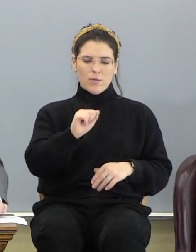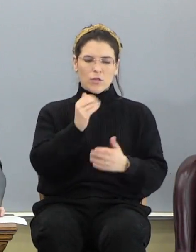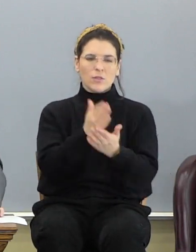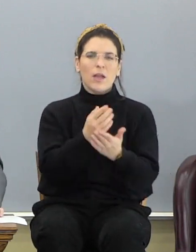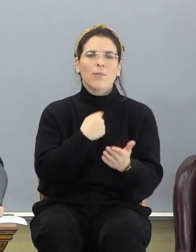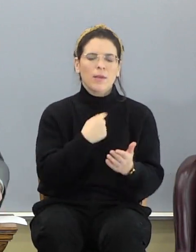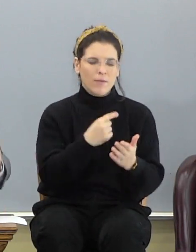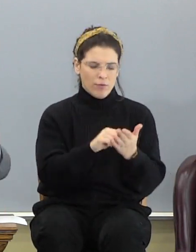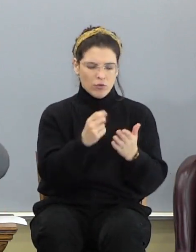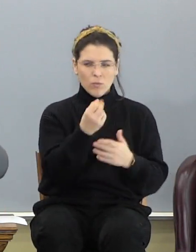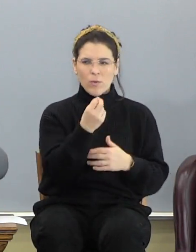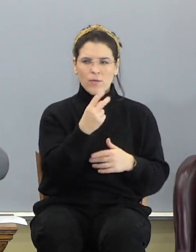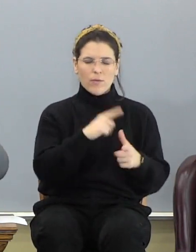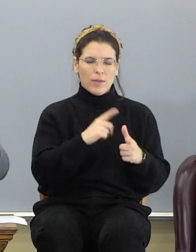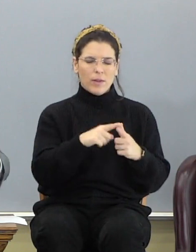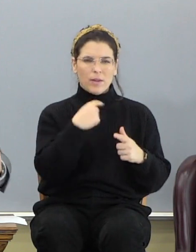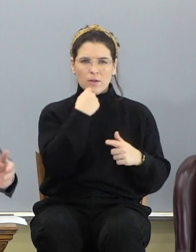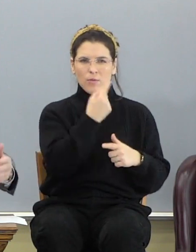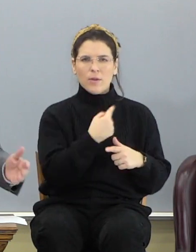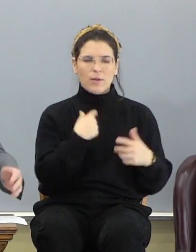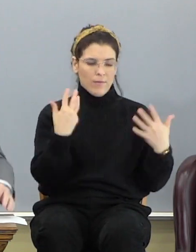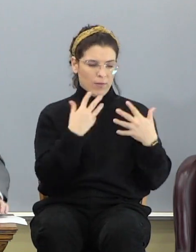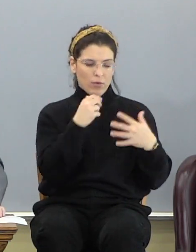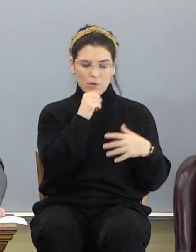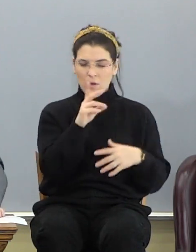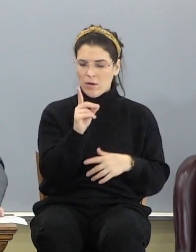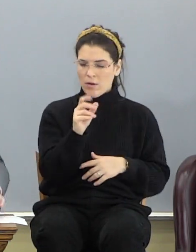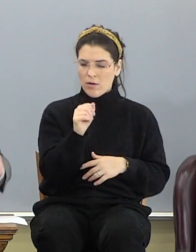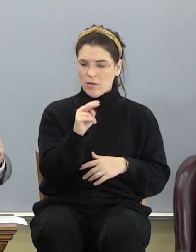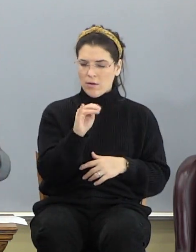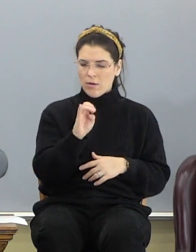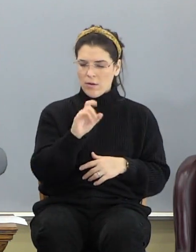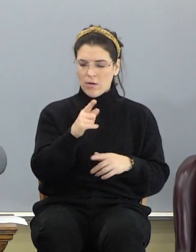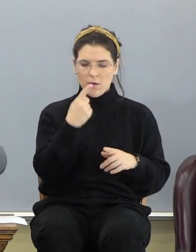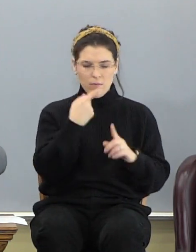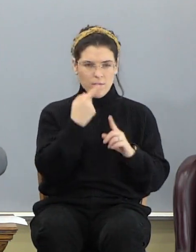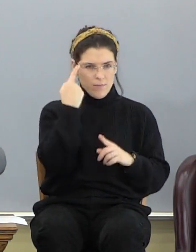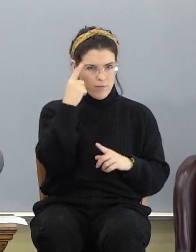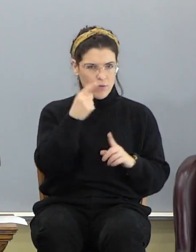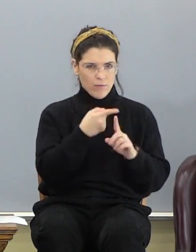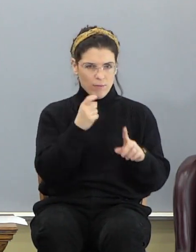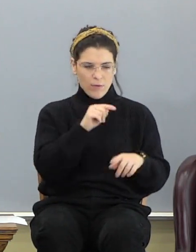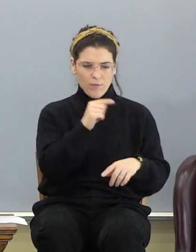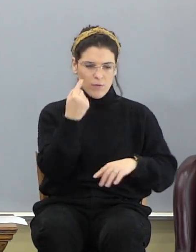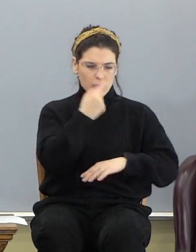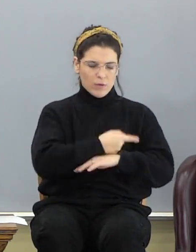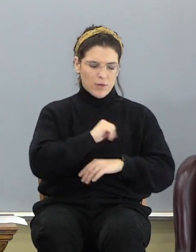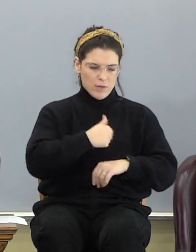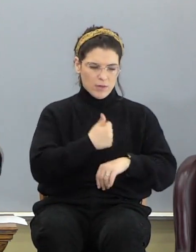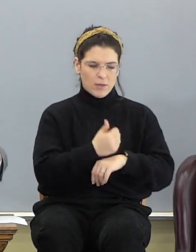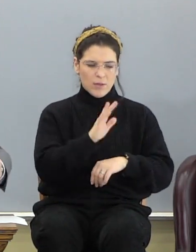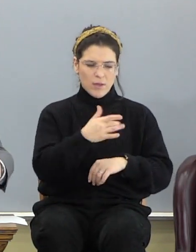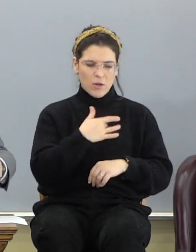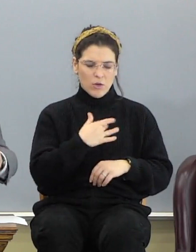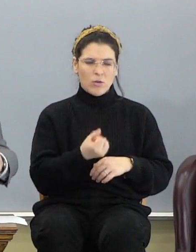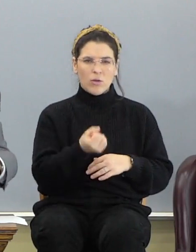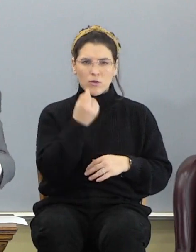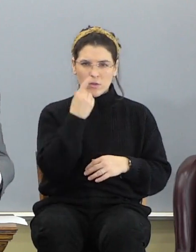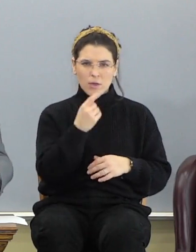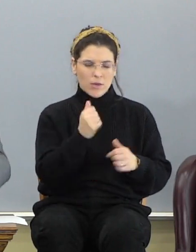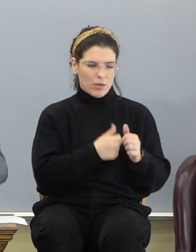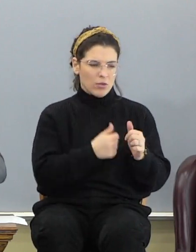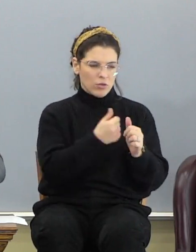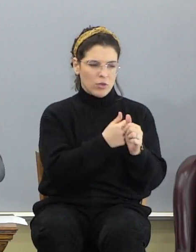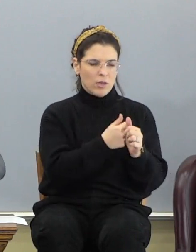We'll start in verse 12. Then he said unto me, fear not, Daniel, for from the first day that thou didst set thy heart to understand and to